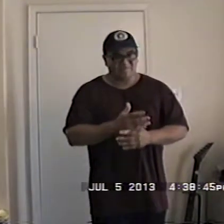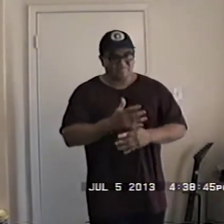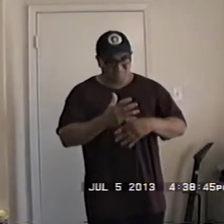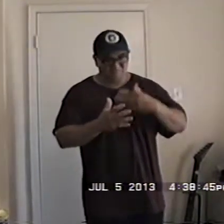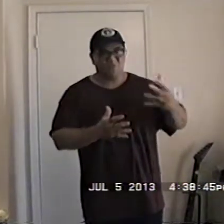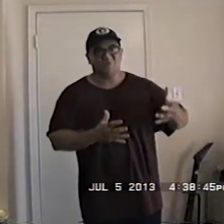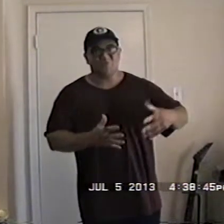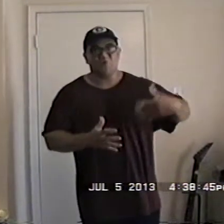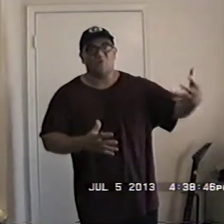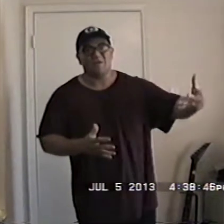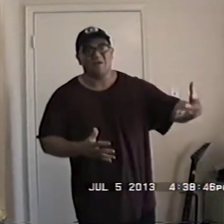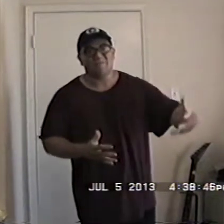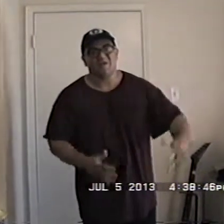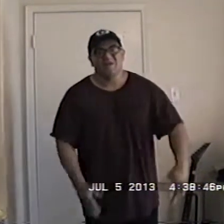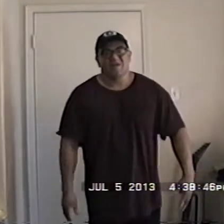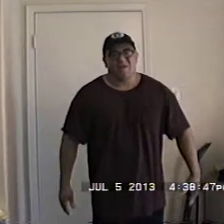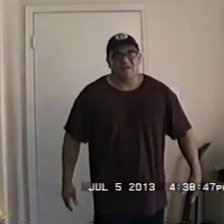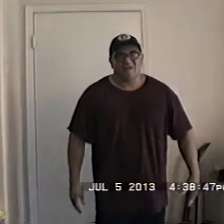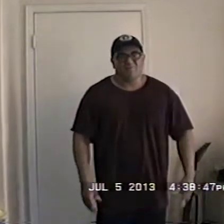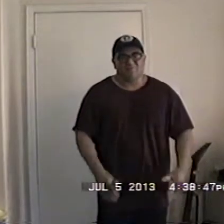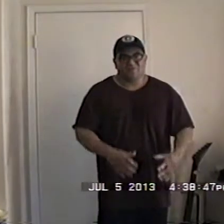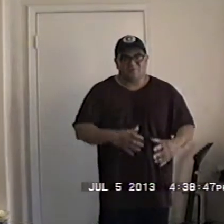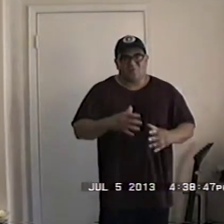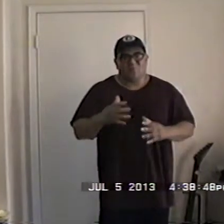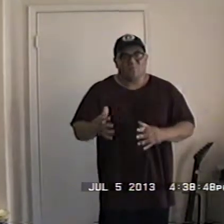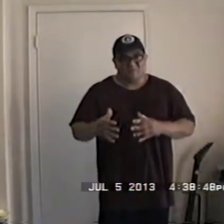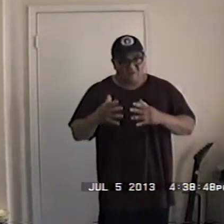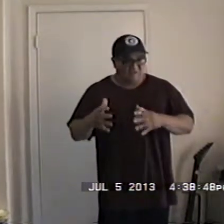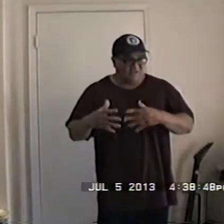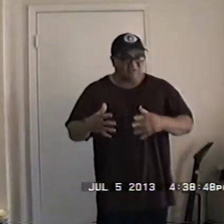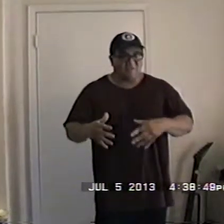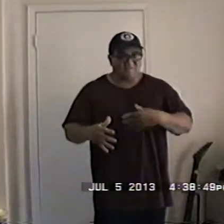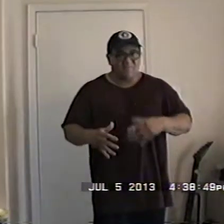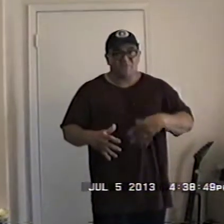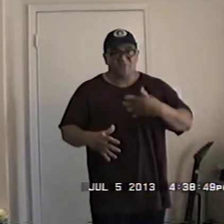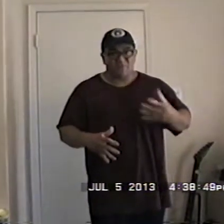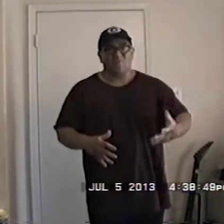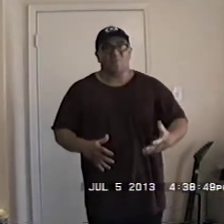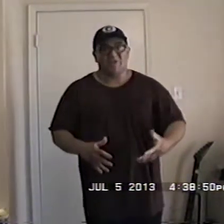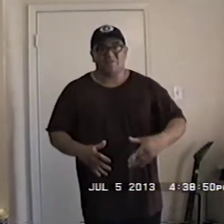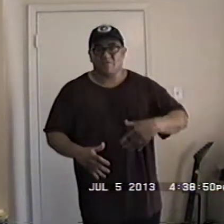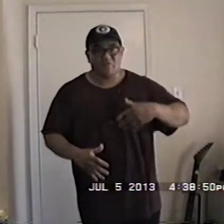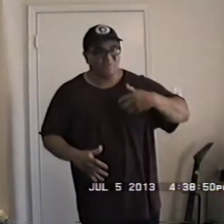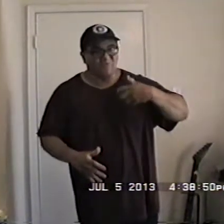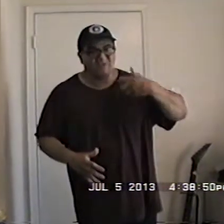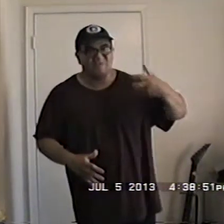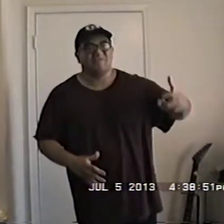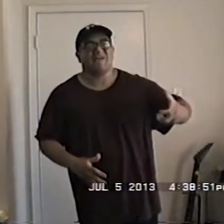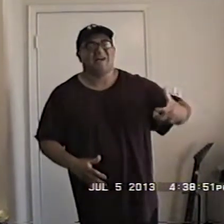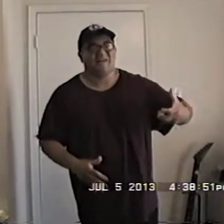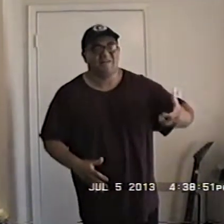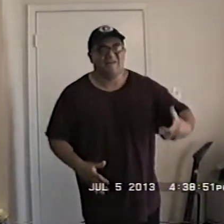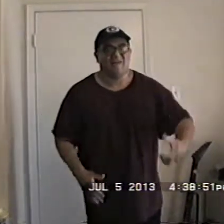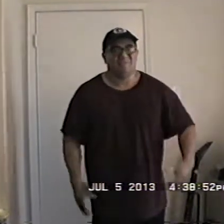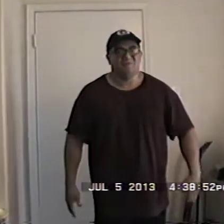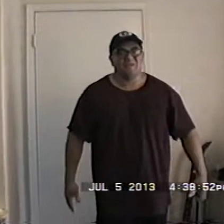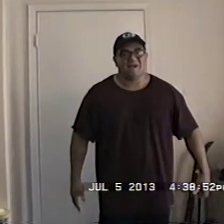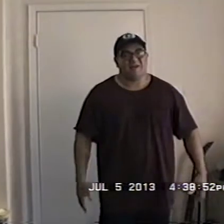tuition going up and the student and the student loan rates going ridiculously high and nothing had